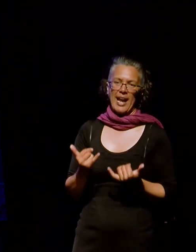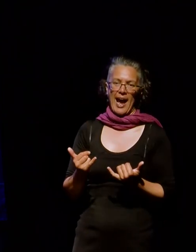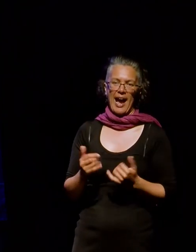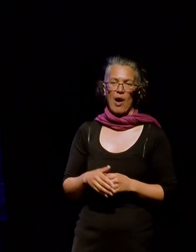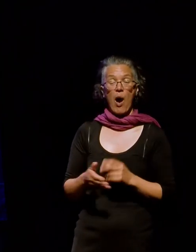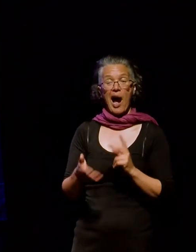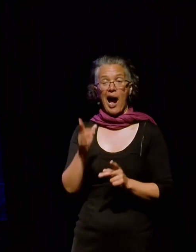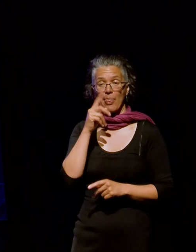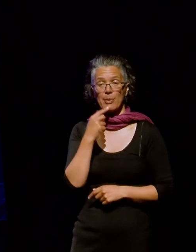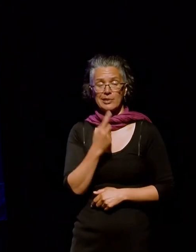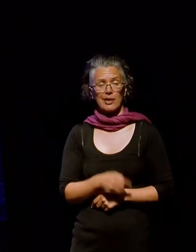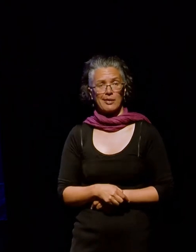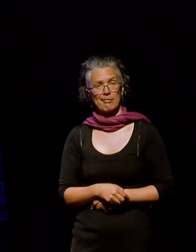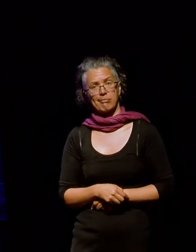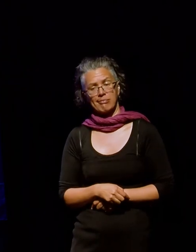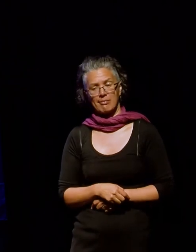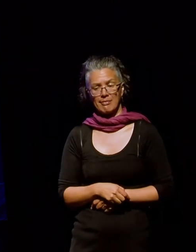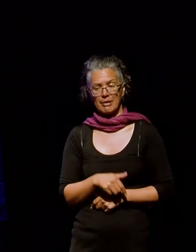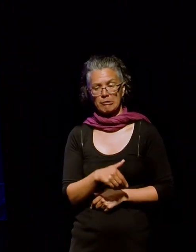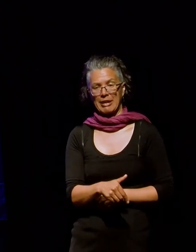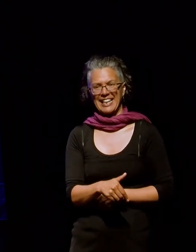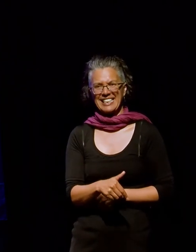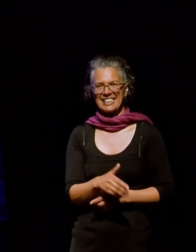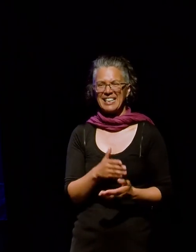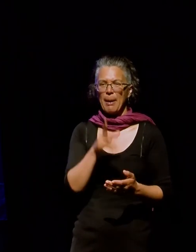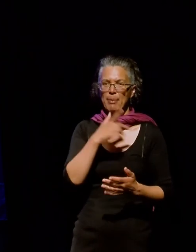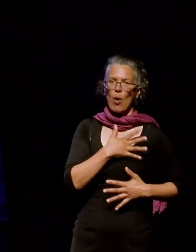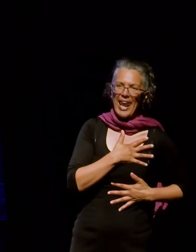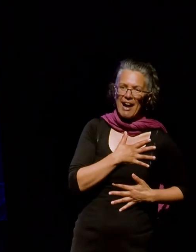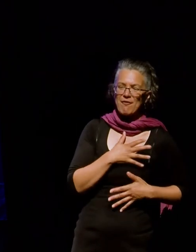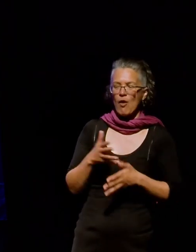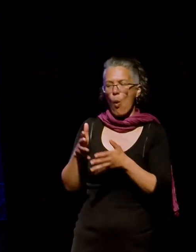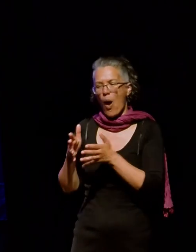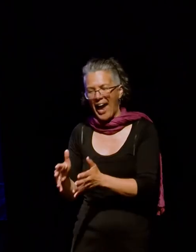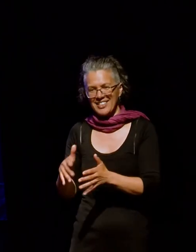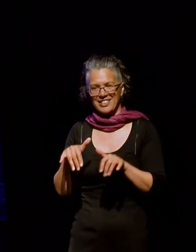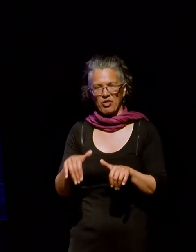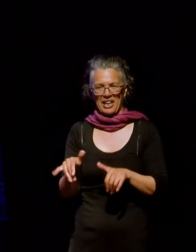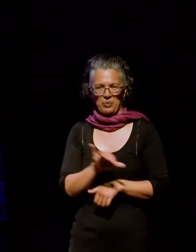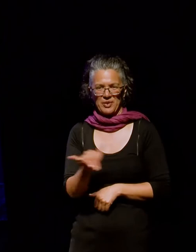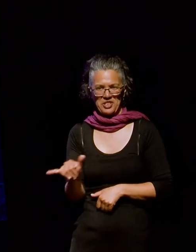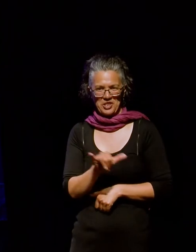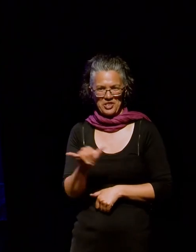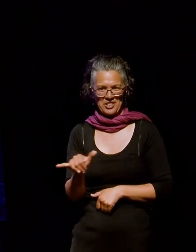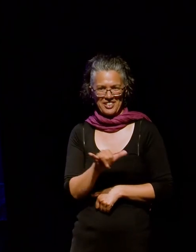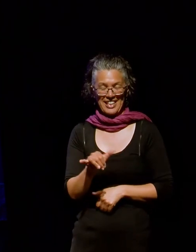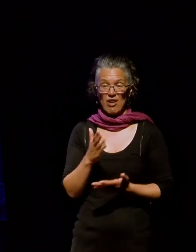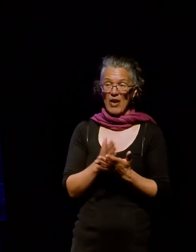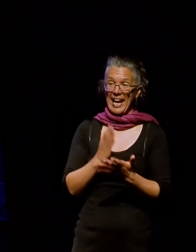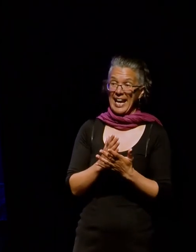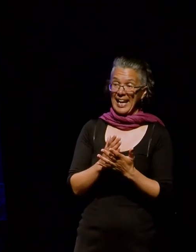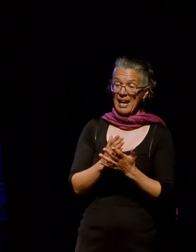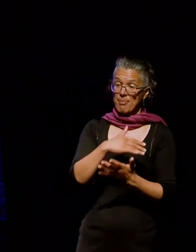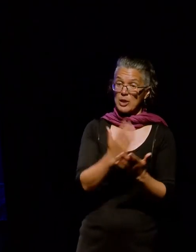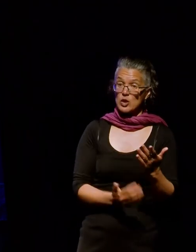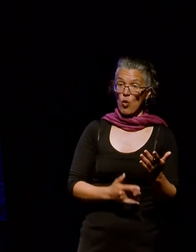okay, cricket, it's a real love it or hate it kind of thing. So a lot of my focus was on telling stories that weren't just about cricket.